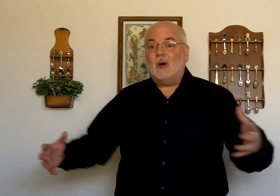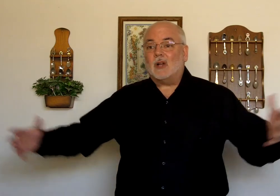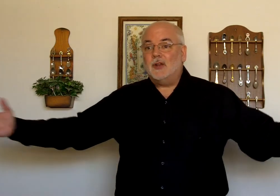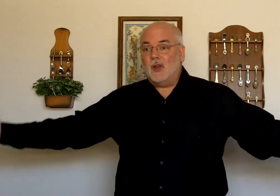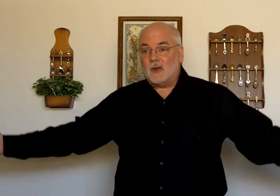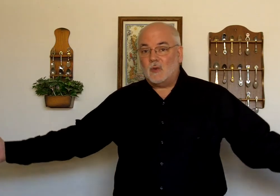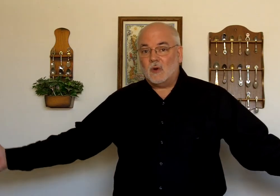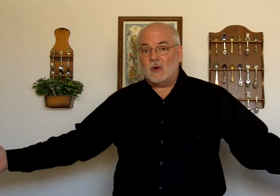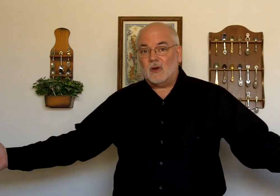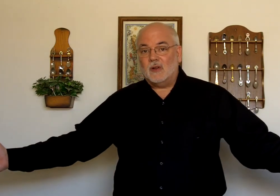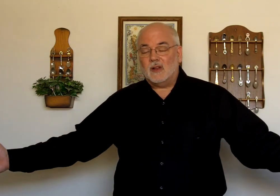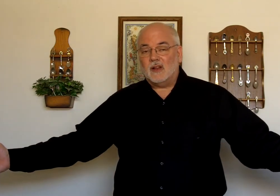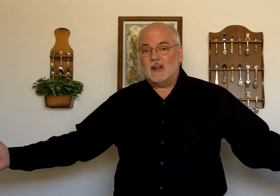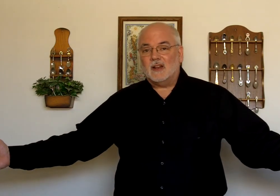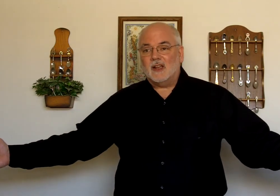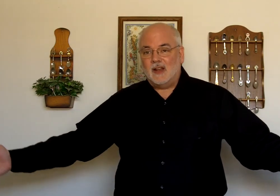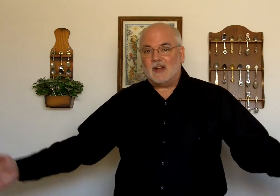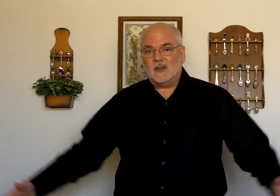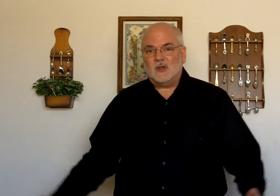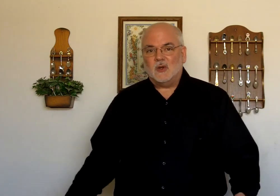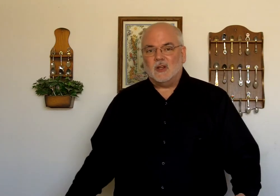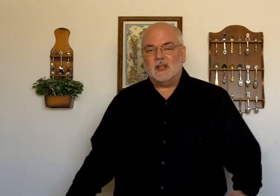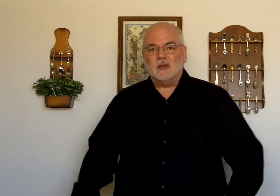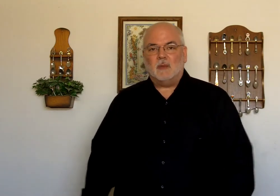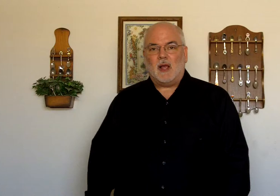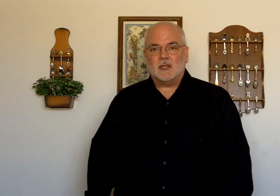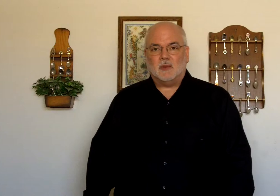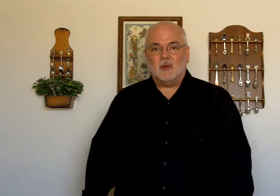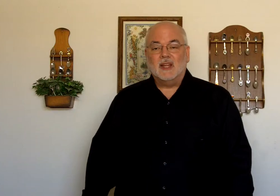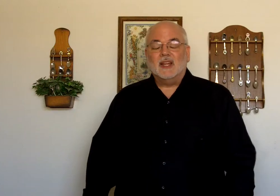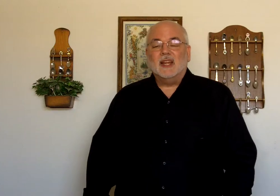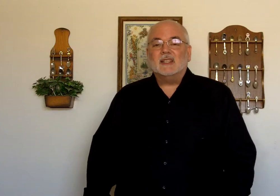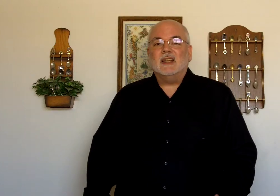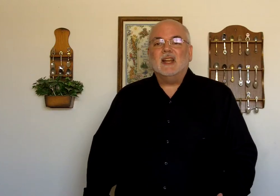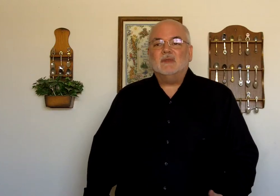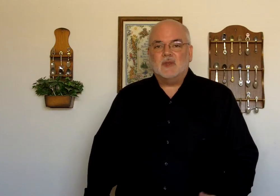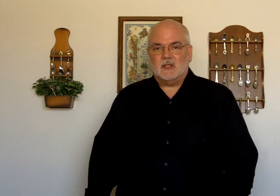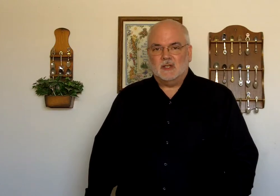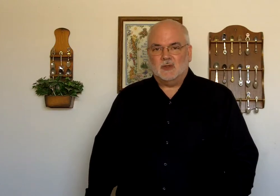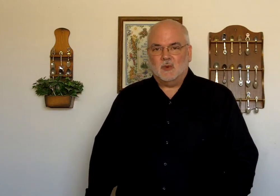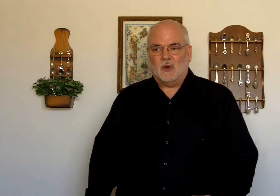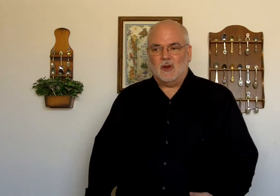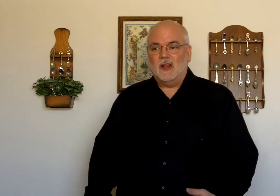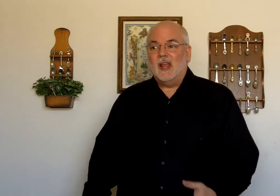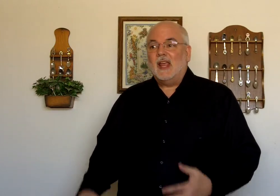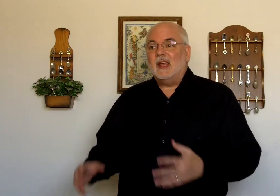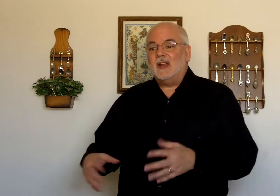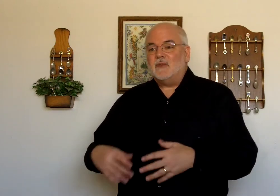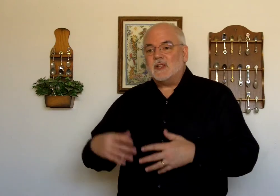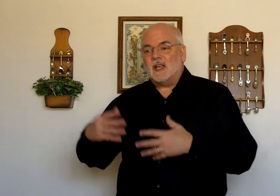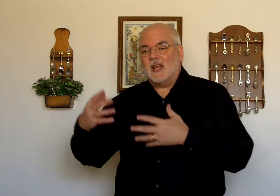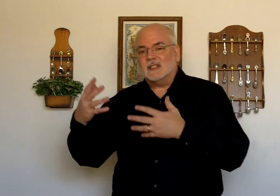another word. Connected to it. Is impossible. It's an emphasis word. It emphasizes